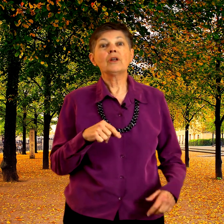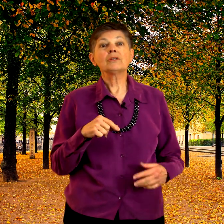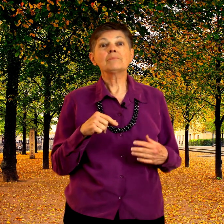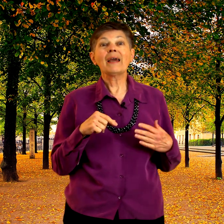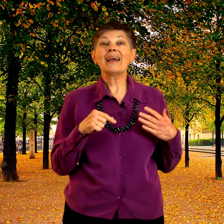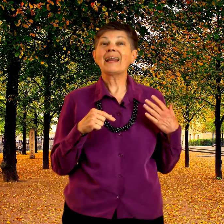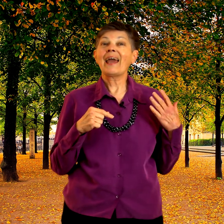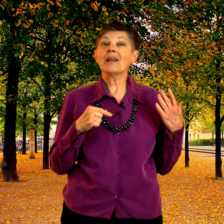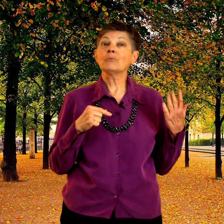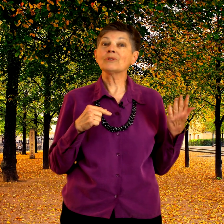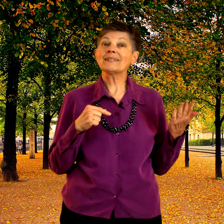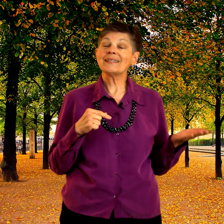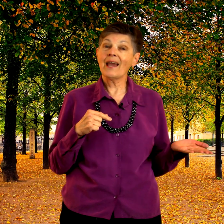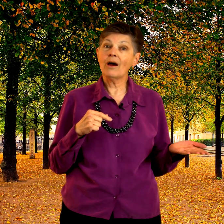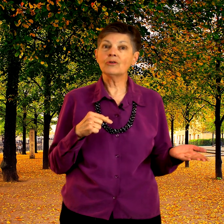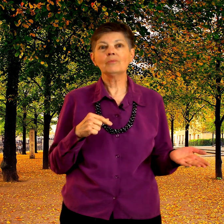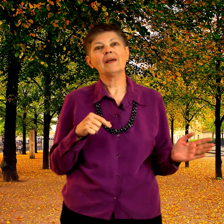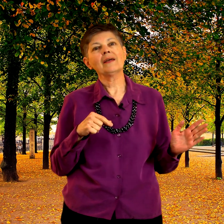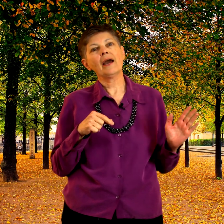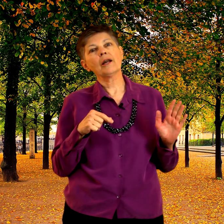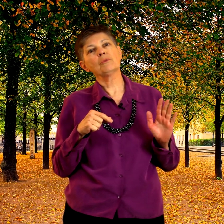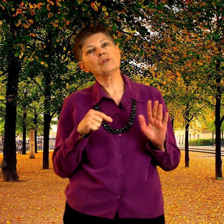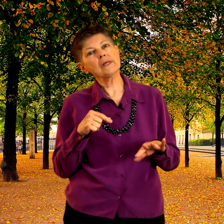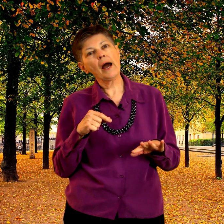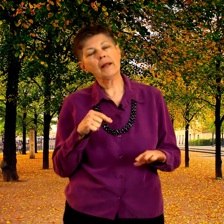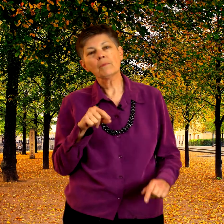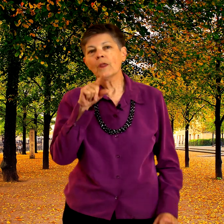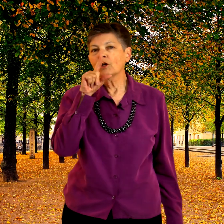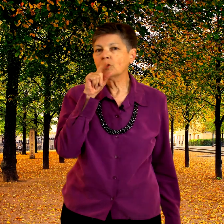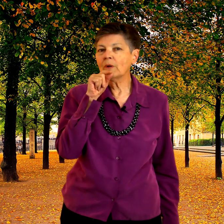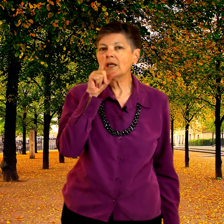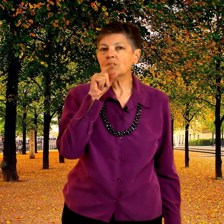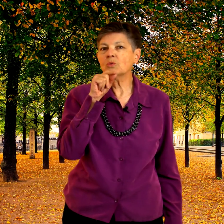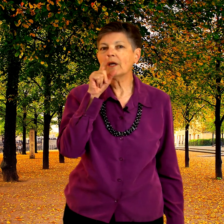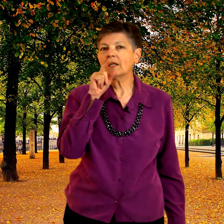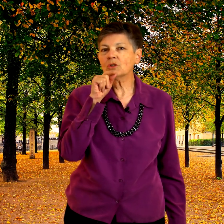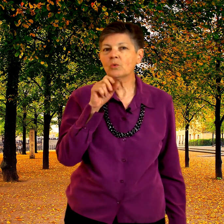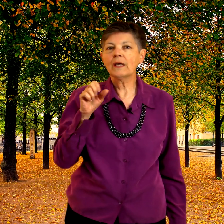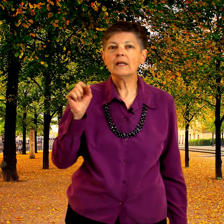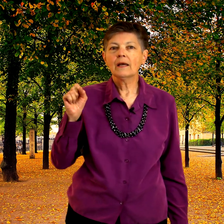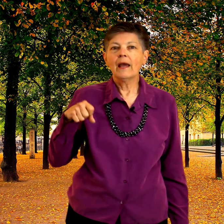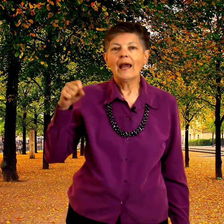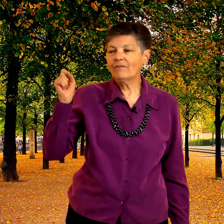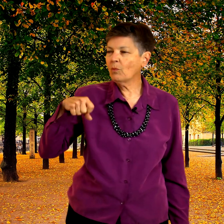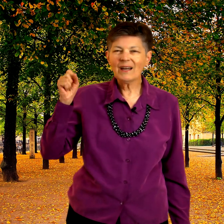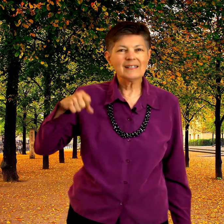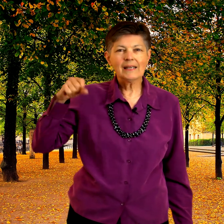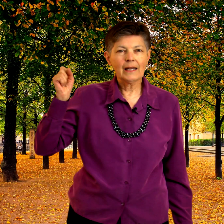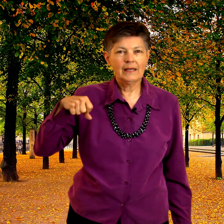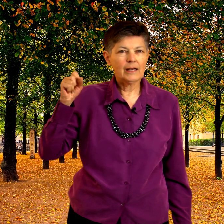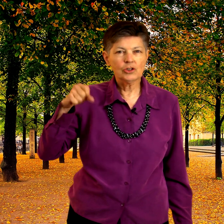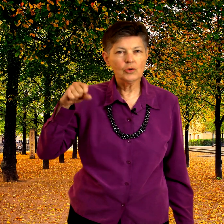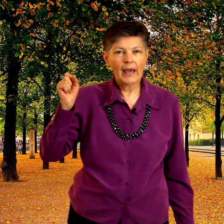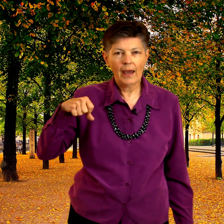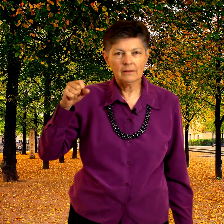when you make an animal sound you make the animal sign tweet tweet tweet and if you want to sign yes you can